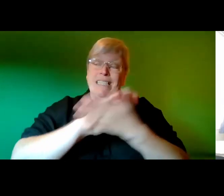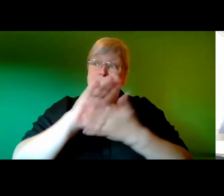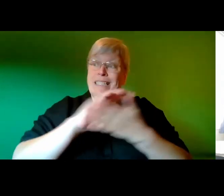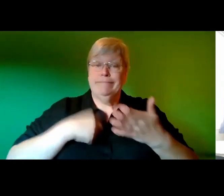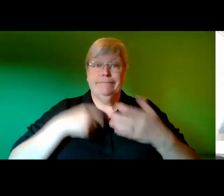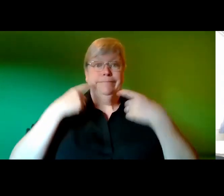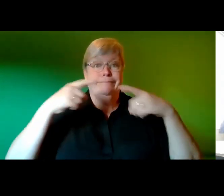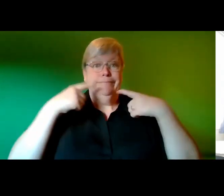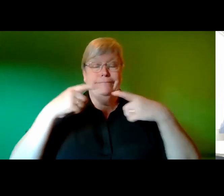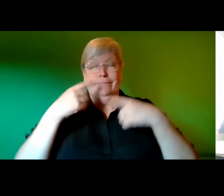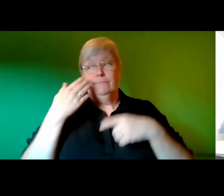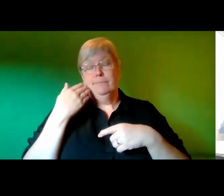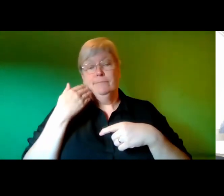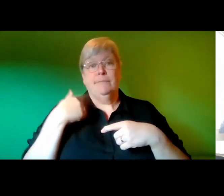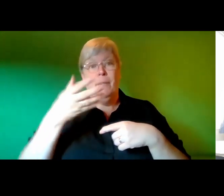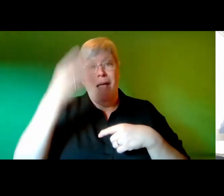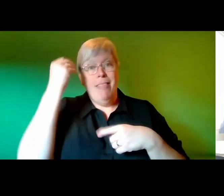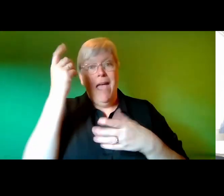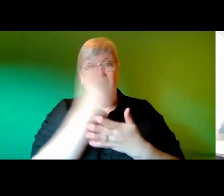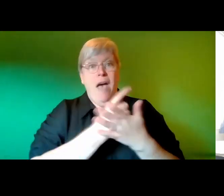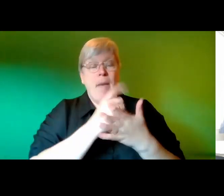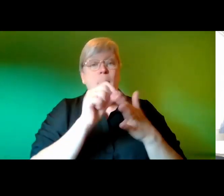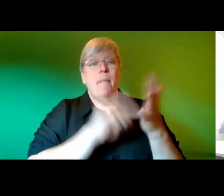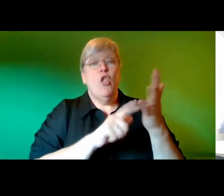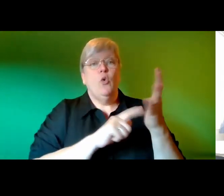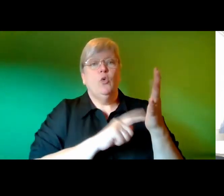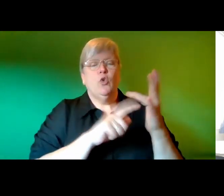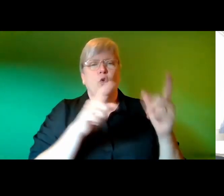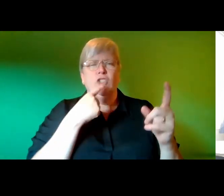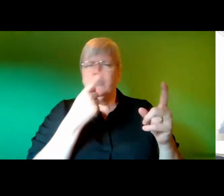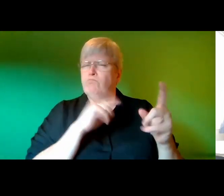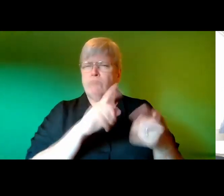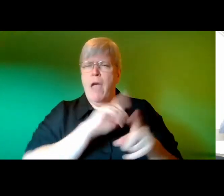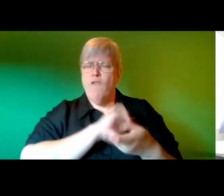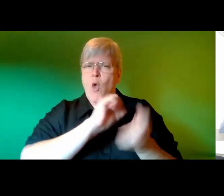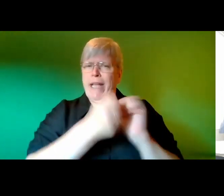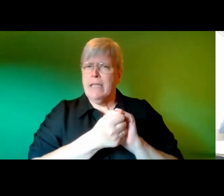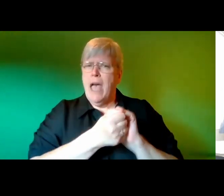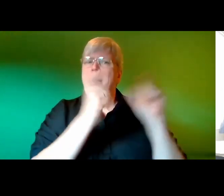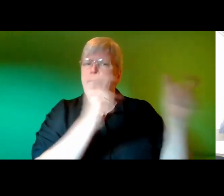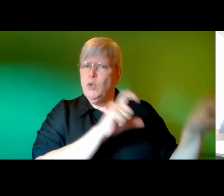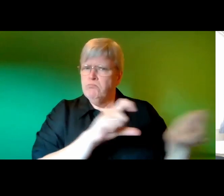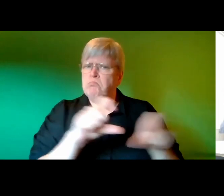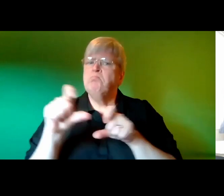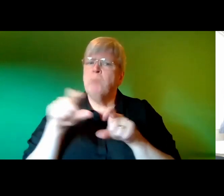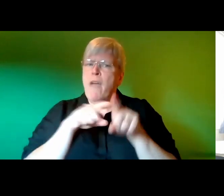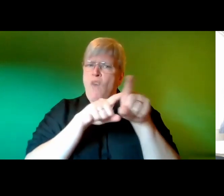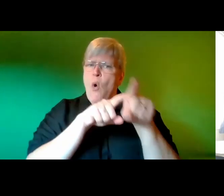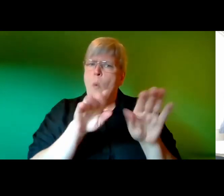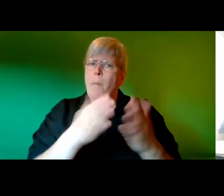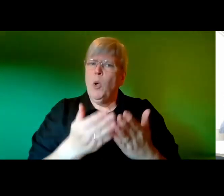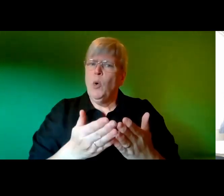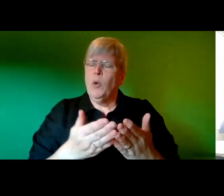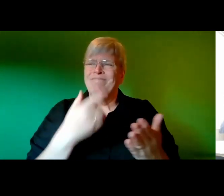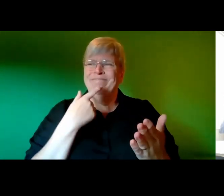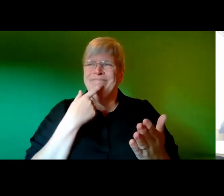other day about what I have learned about Pluto she said that for the exams it's still better to stick to the textbook I try not